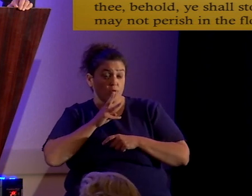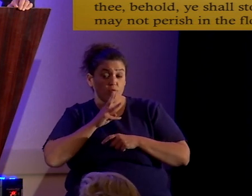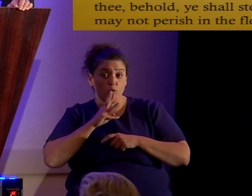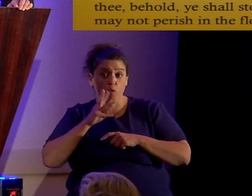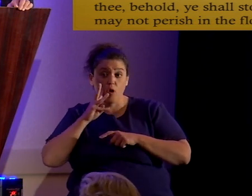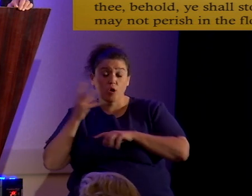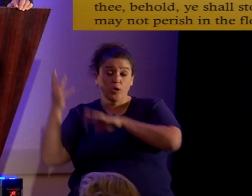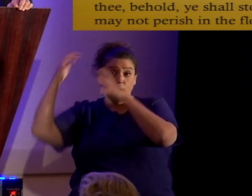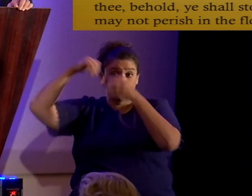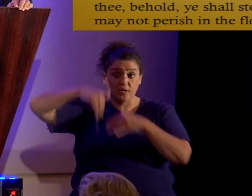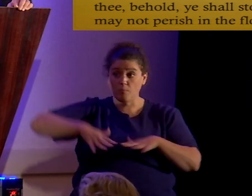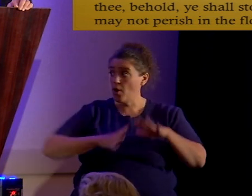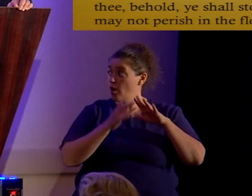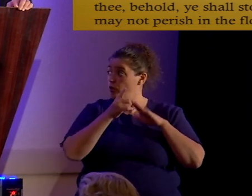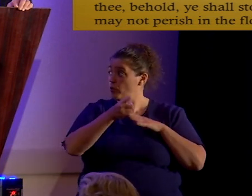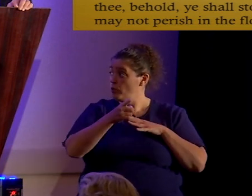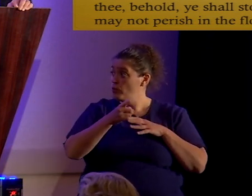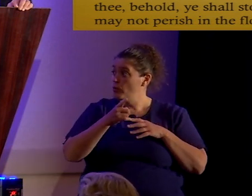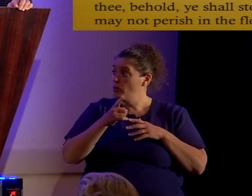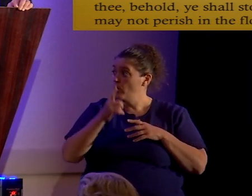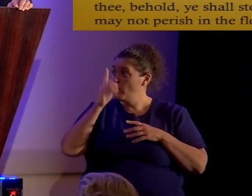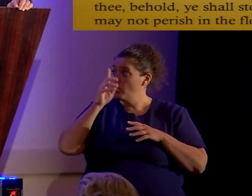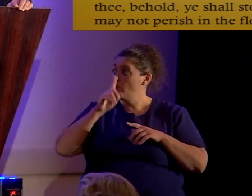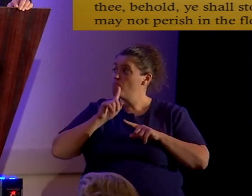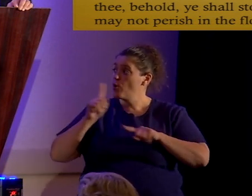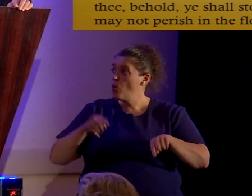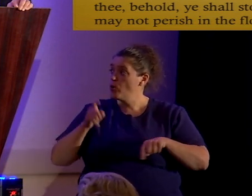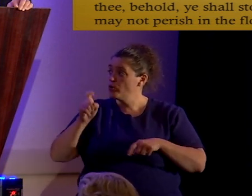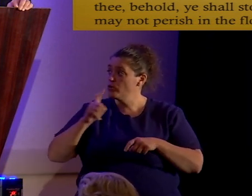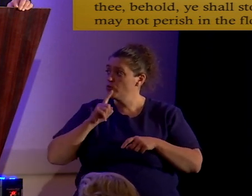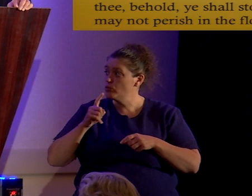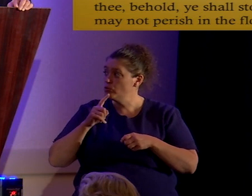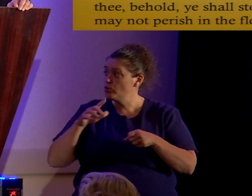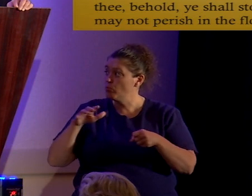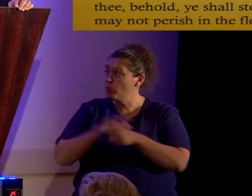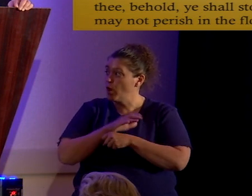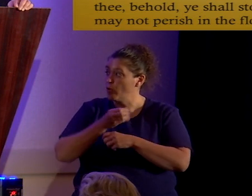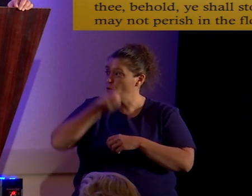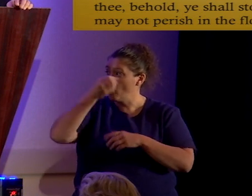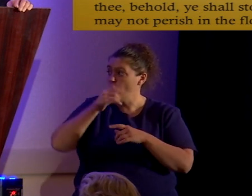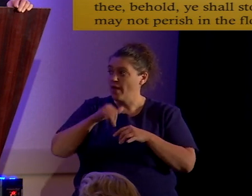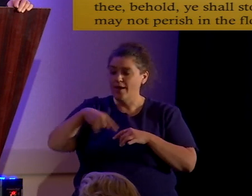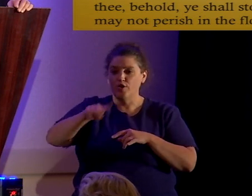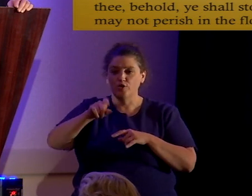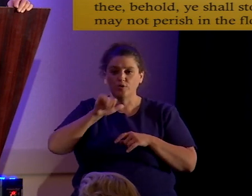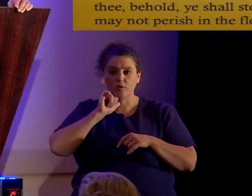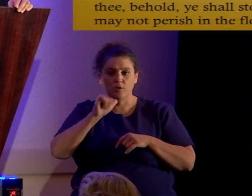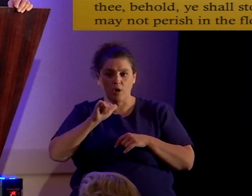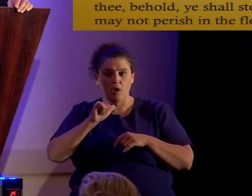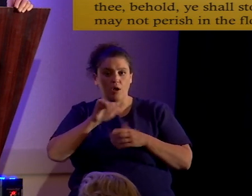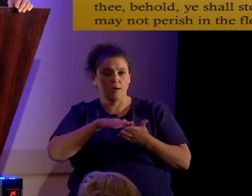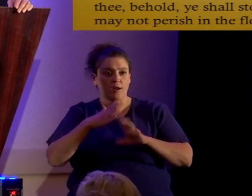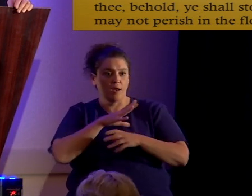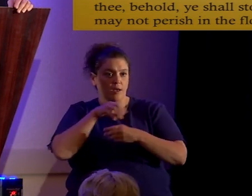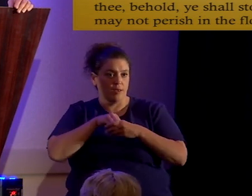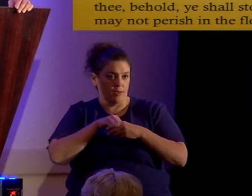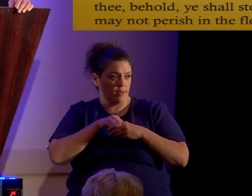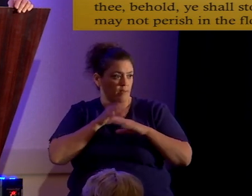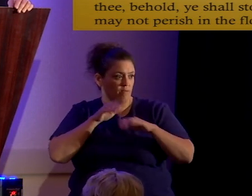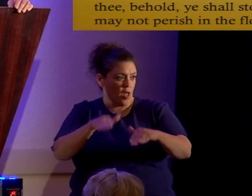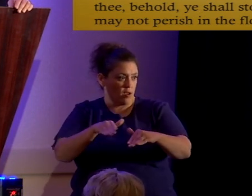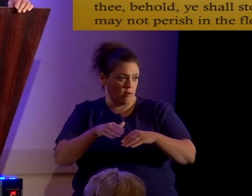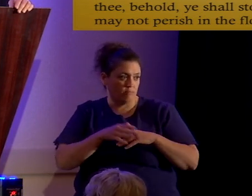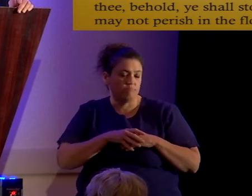upon thee, behold, ye shall stop the hole that ye may not perish in the flood. Now,